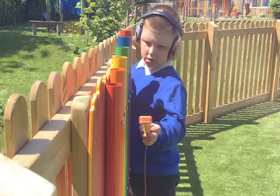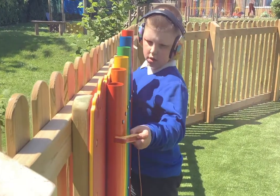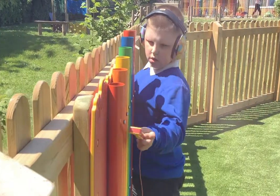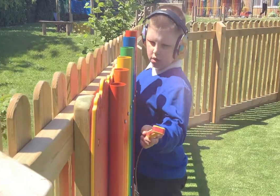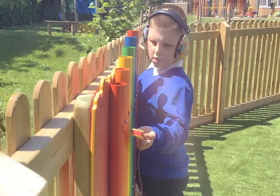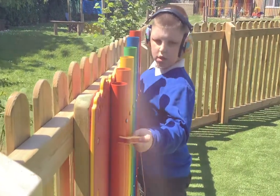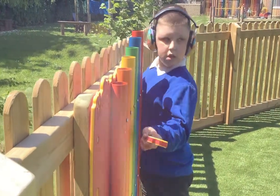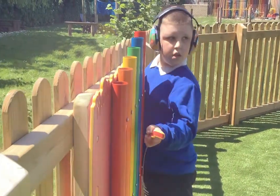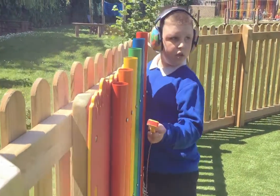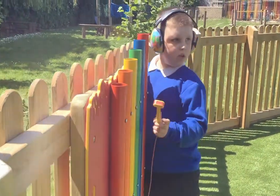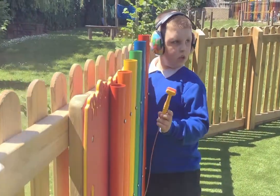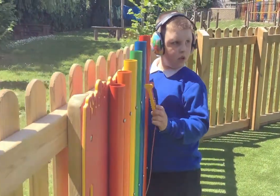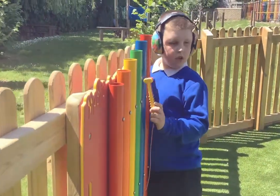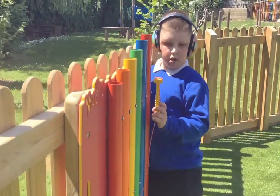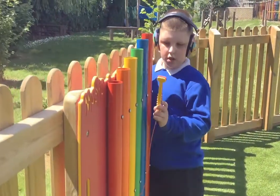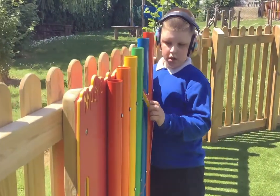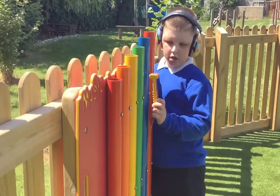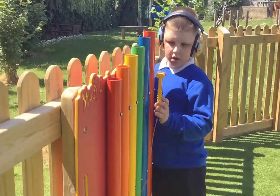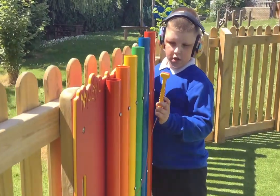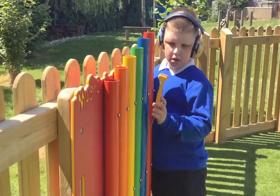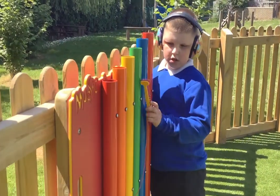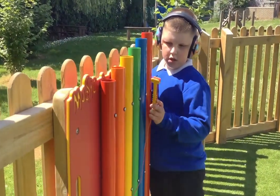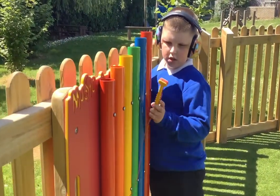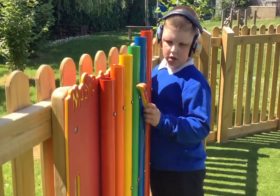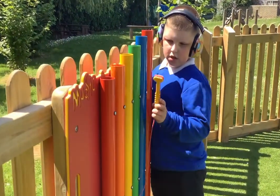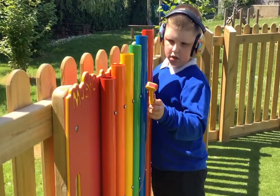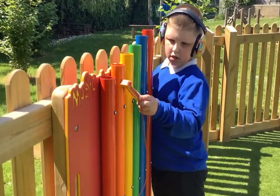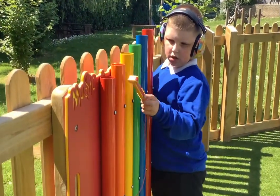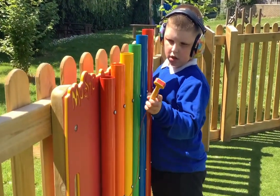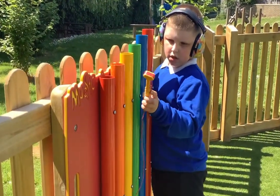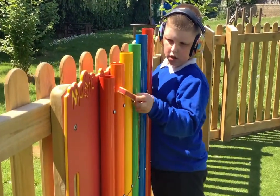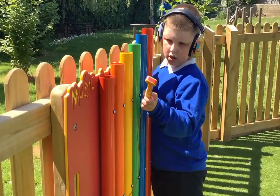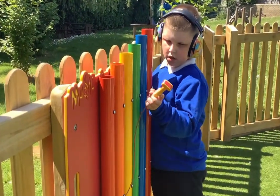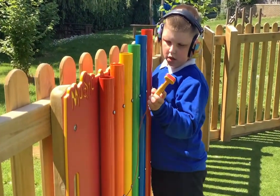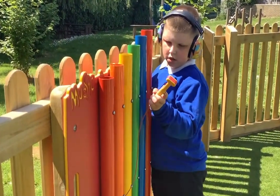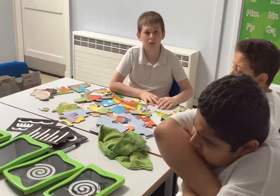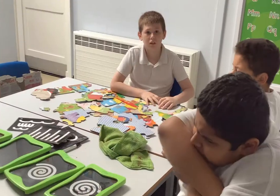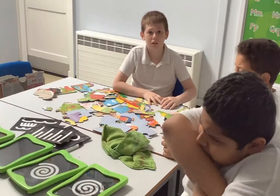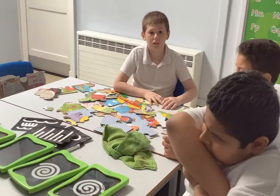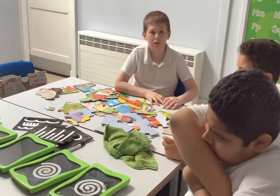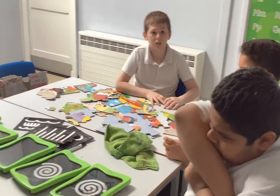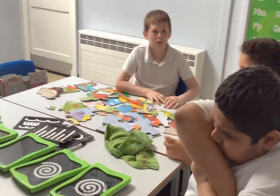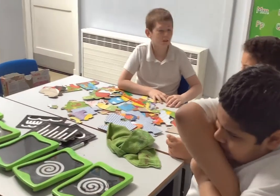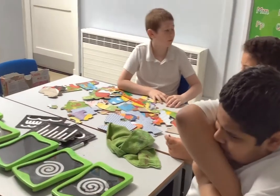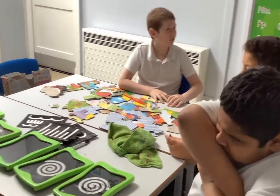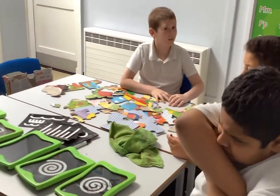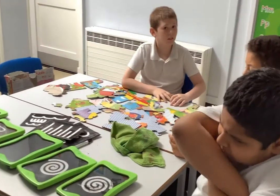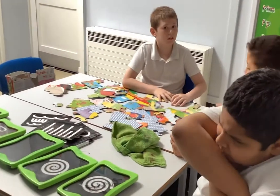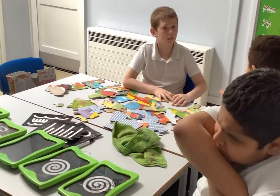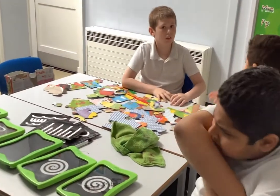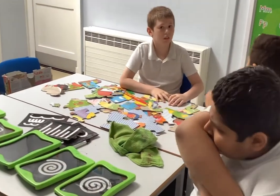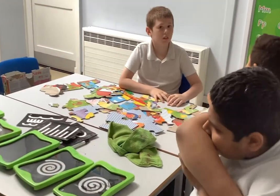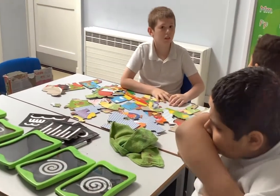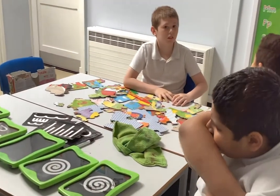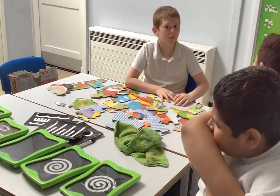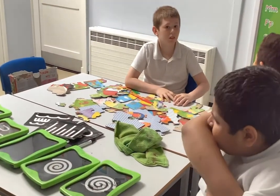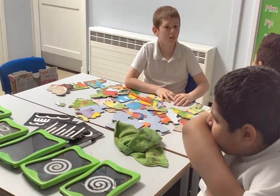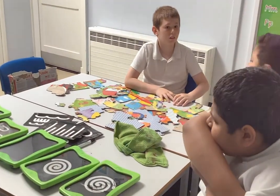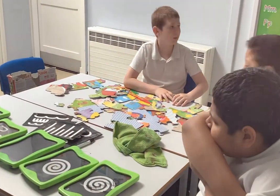And I know it's gonna be Oh, lovely day Oh,